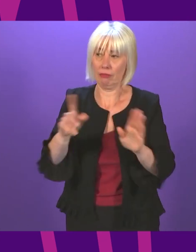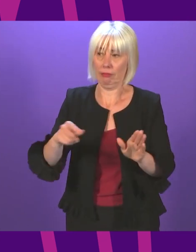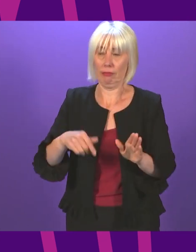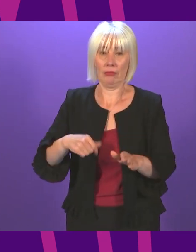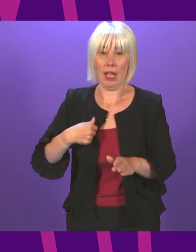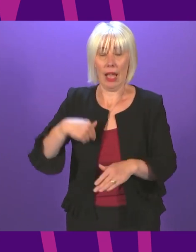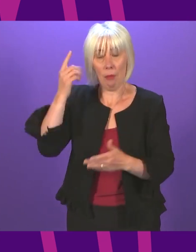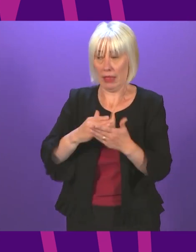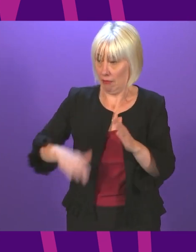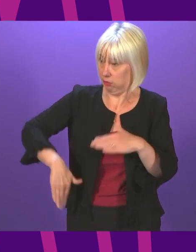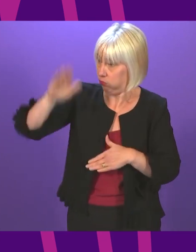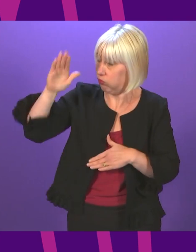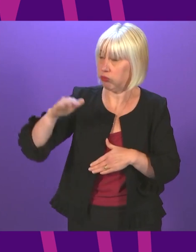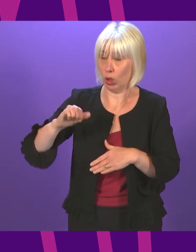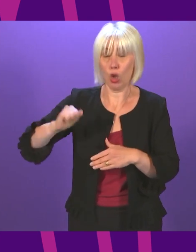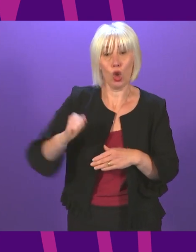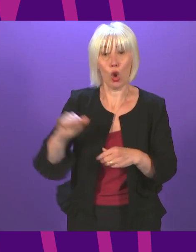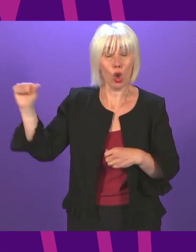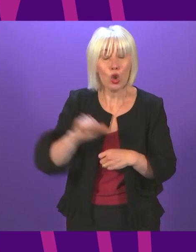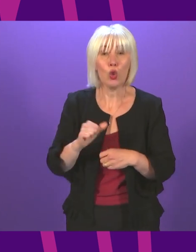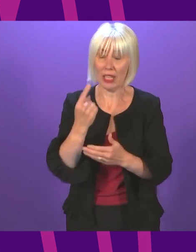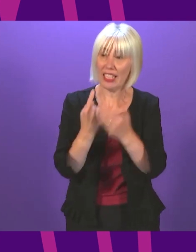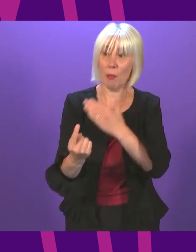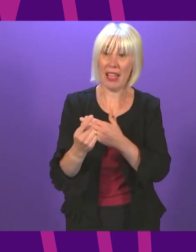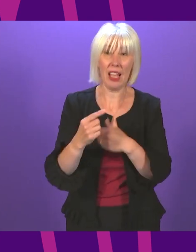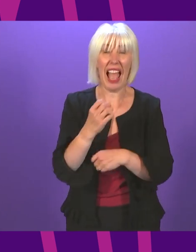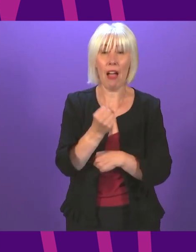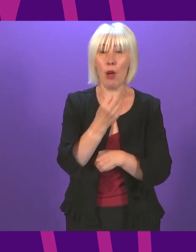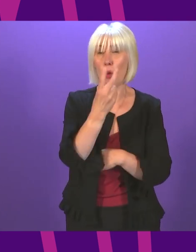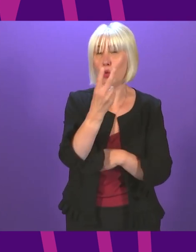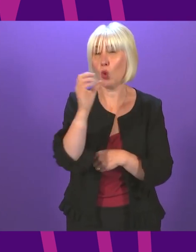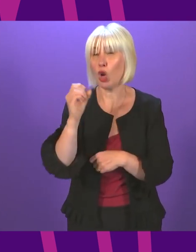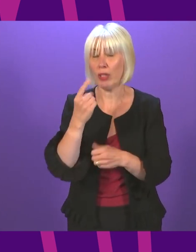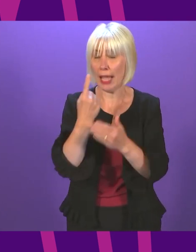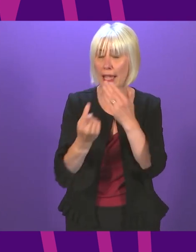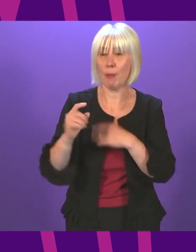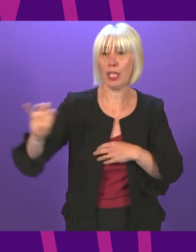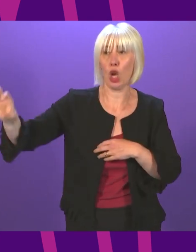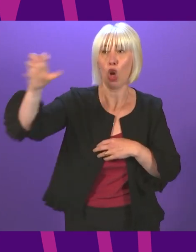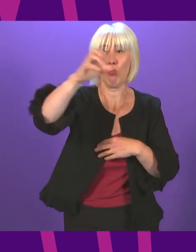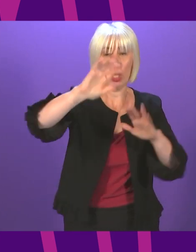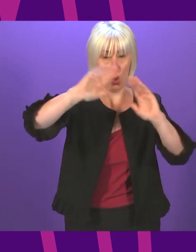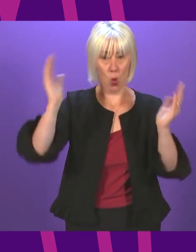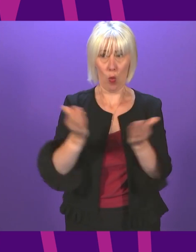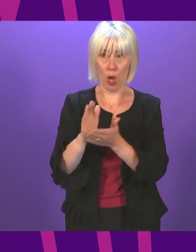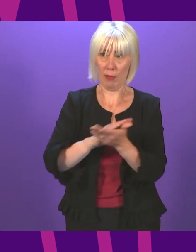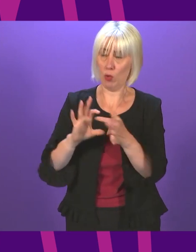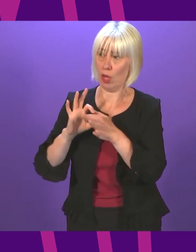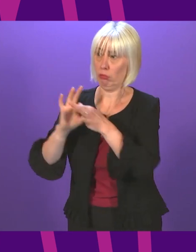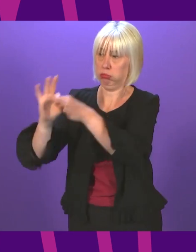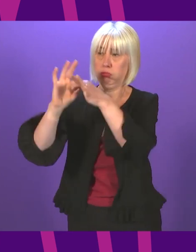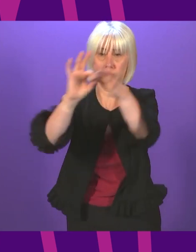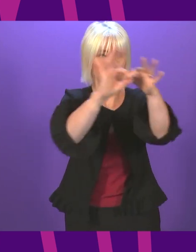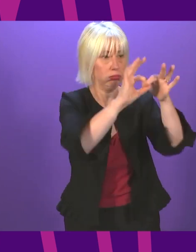Scotland should become an independent country like all the 200 independent countries across the world so that we can work in partnership with other countries but have